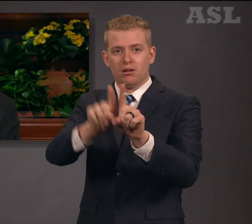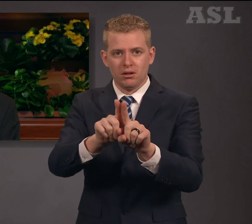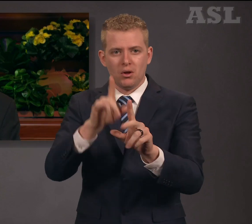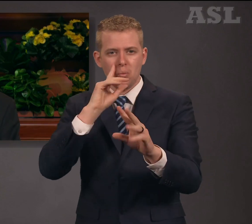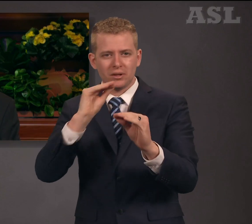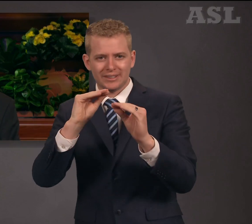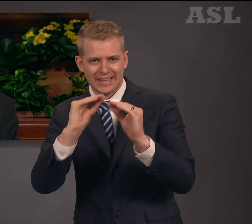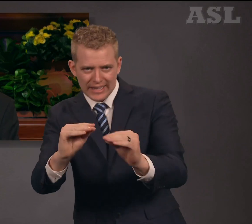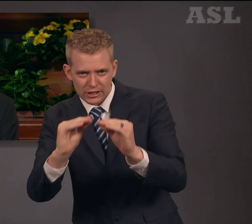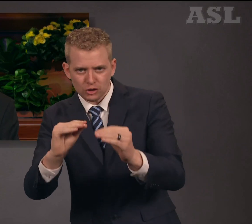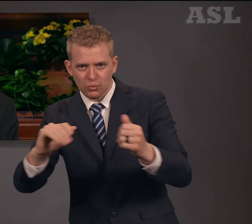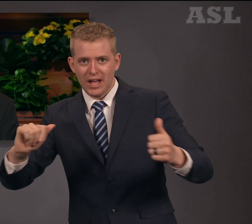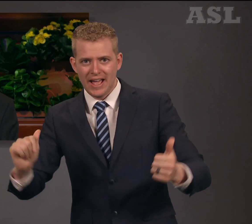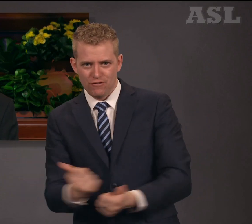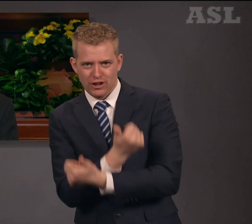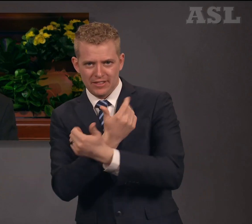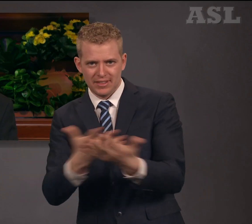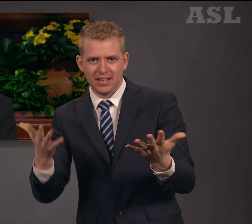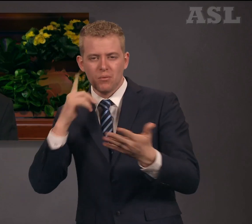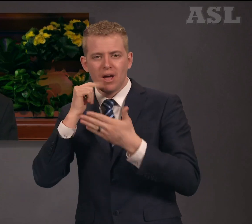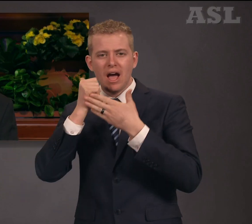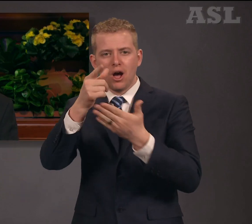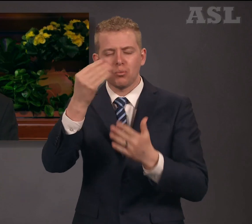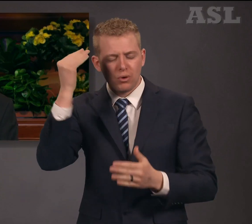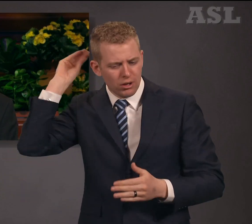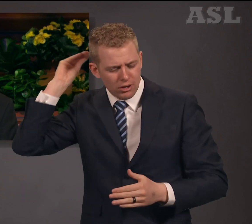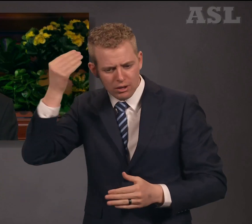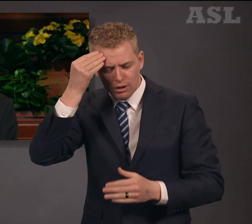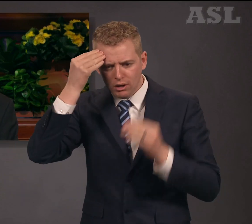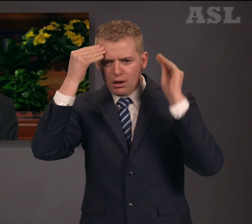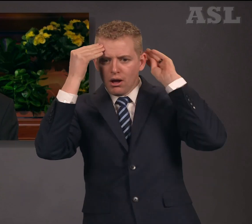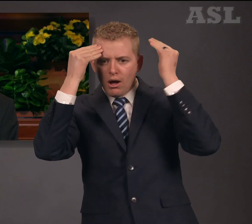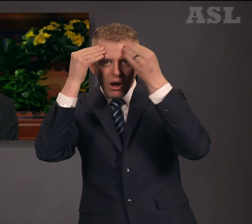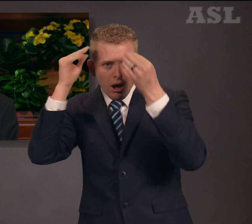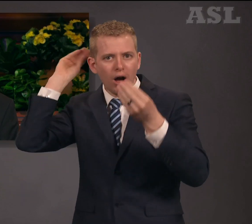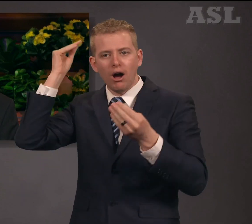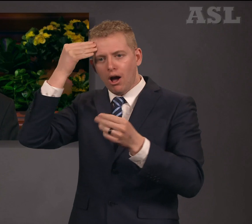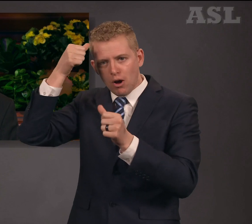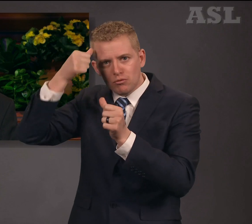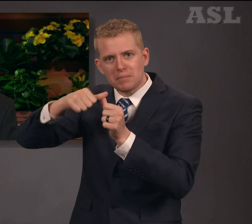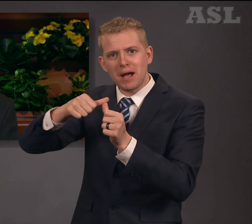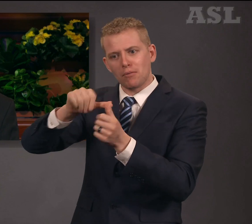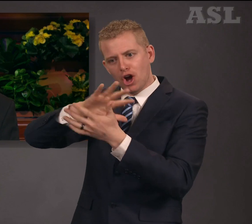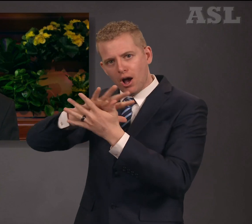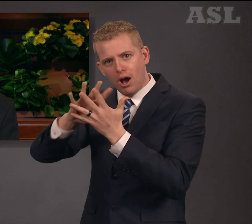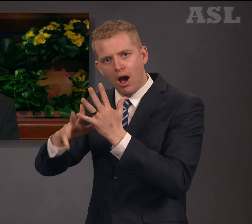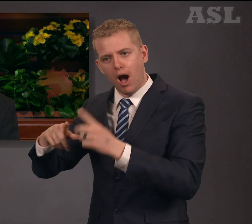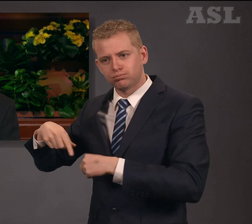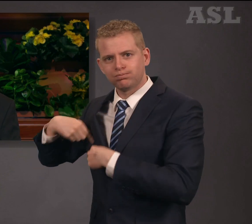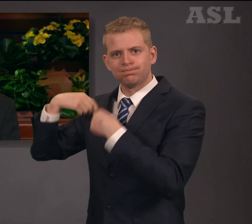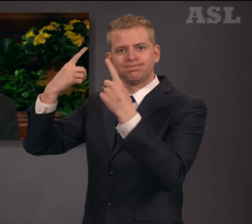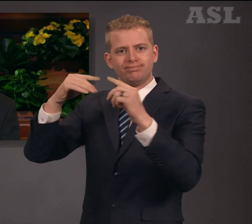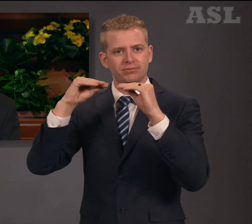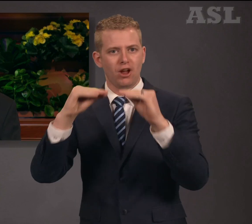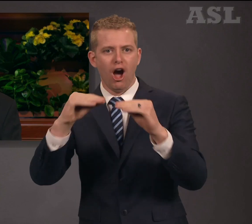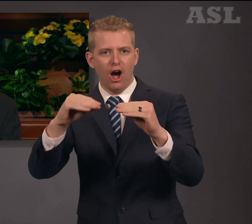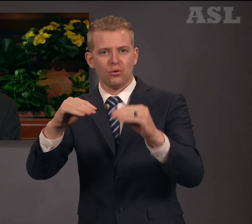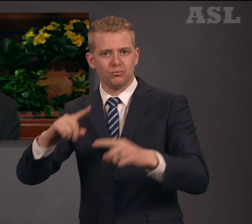He will teach you all things, and bring all things to your remembrance. Whatsoever I have